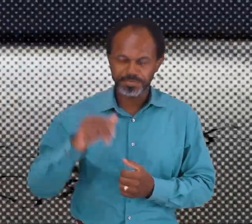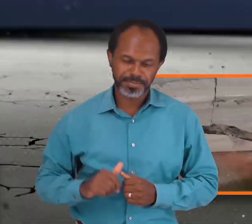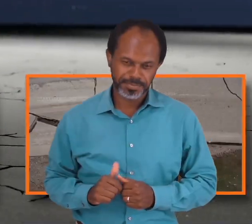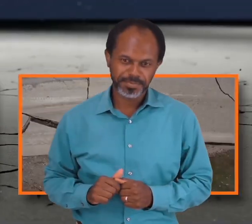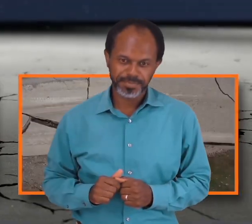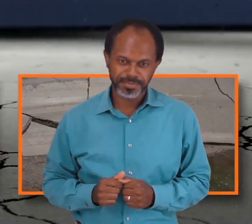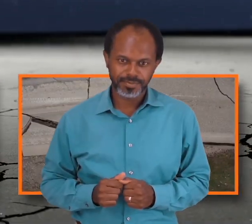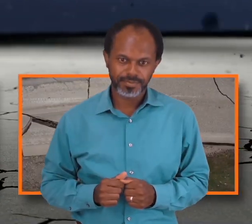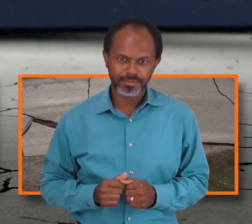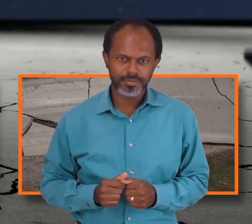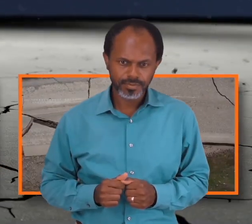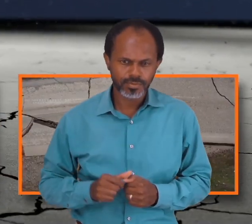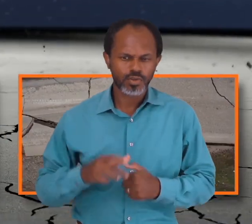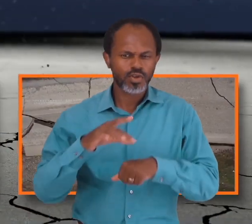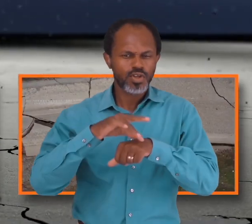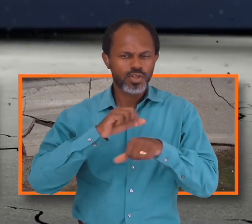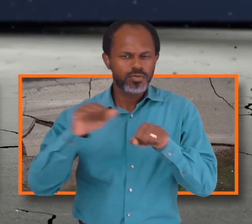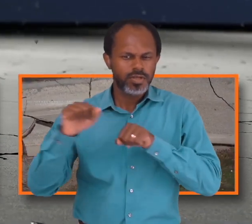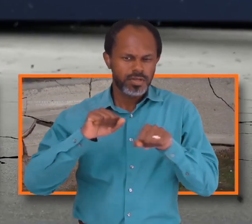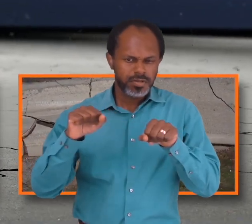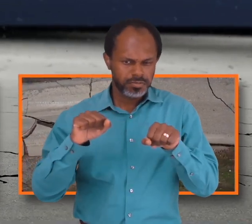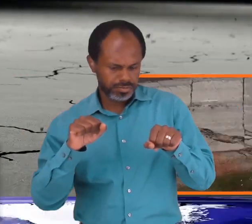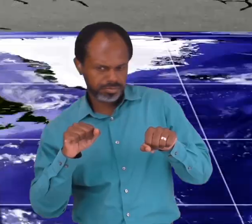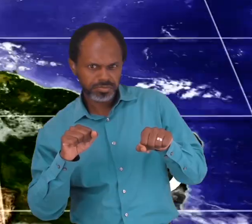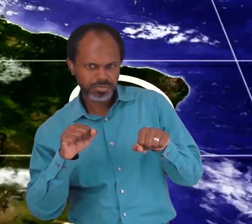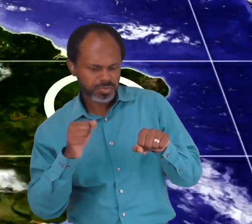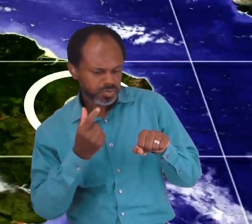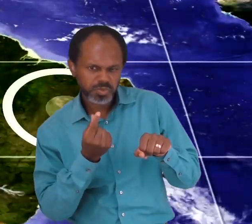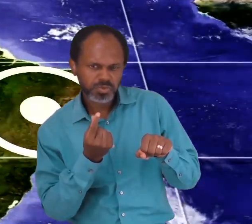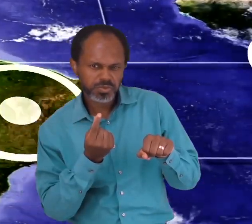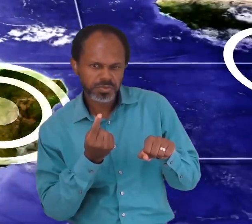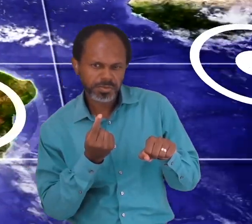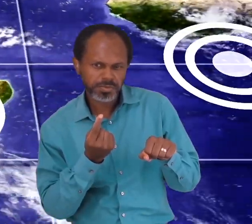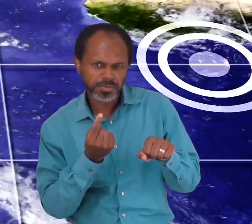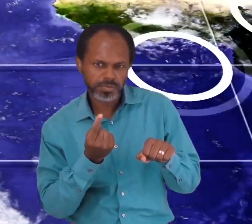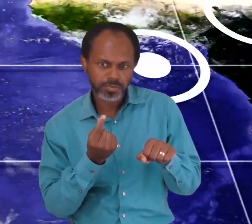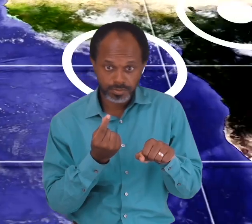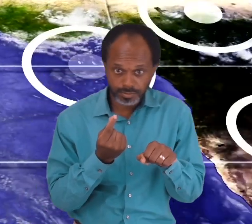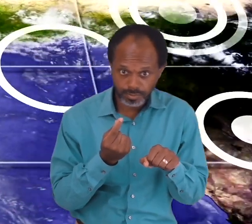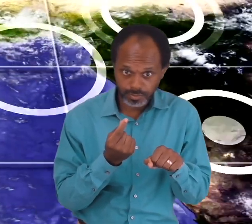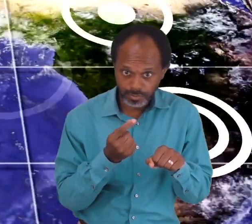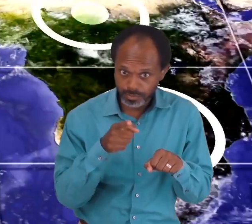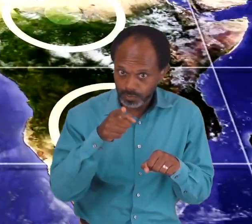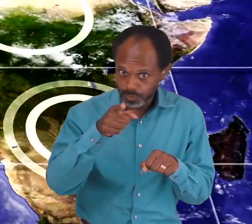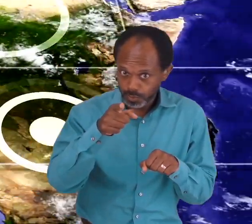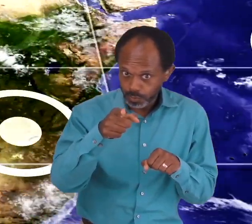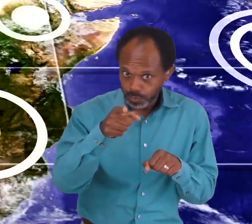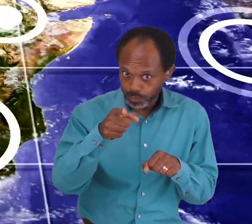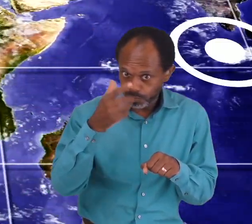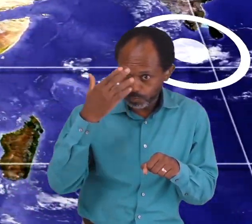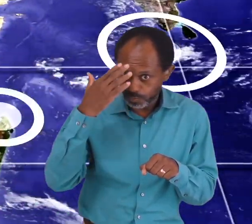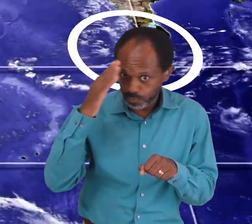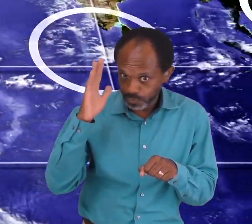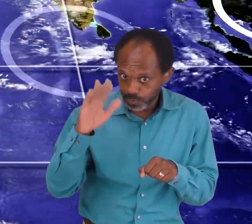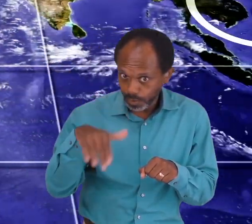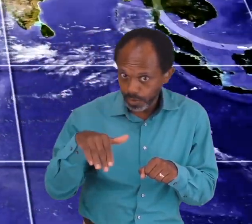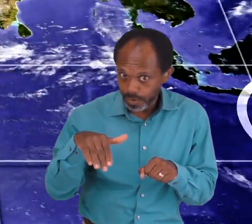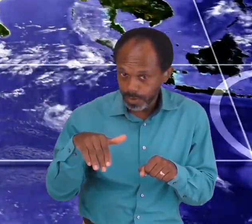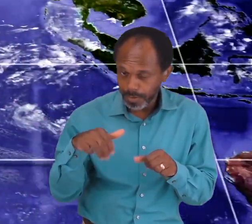What is an earthquake? Would you be surprised to learn that several million earthquakes happen